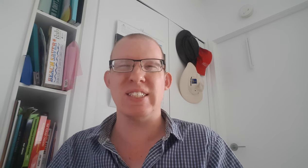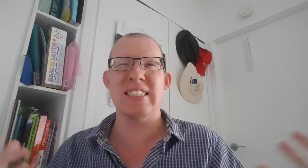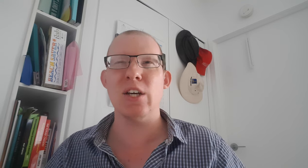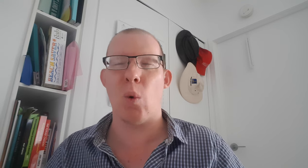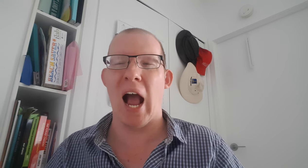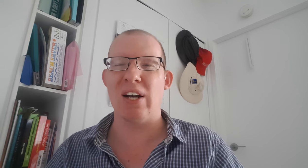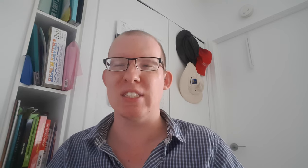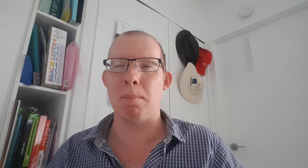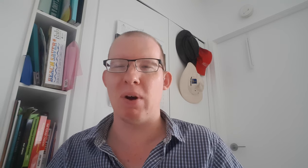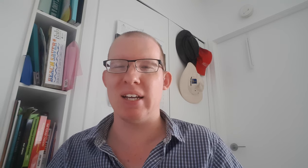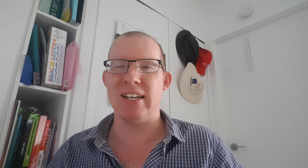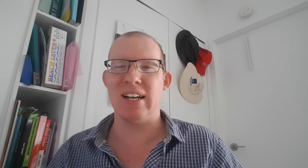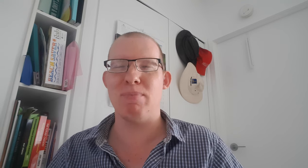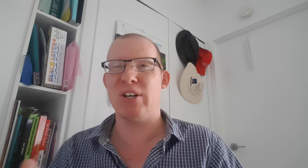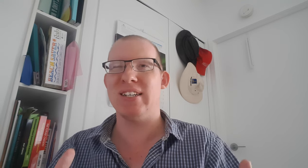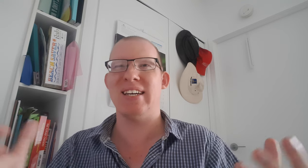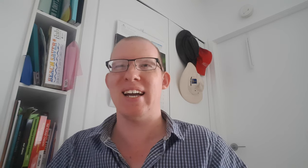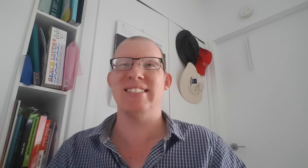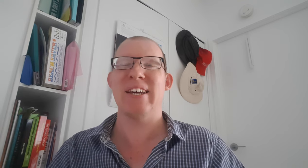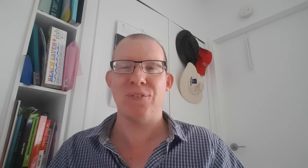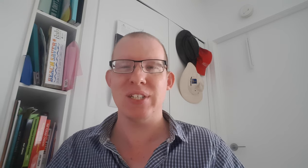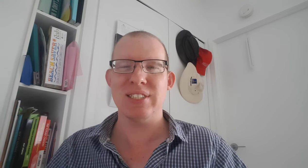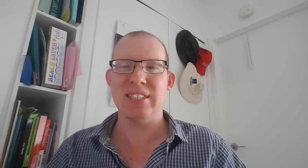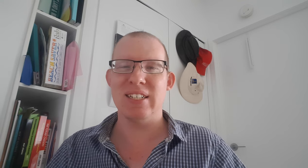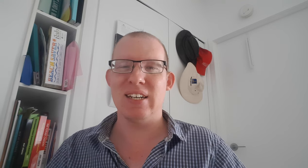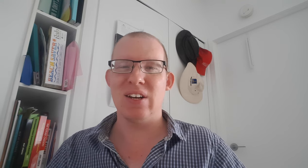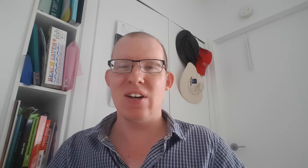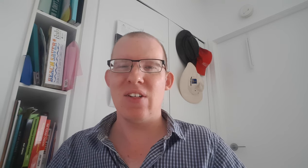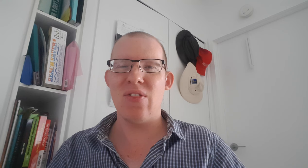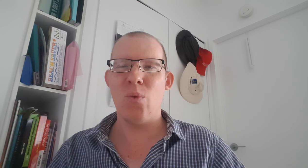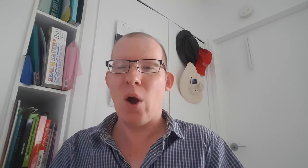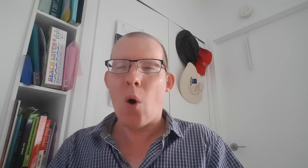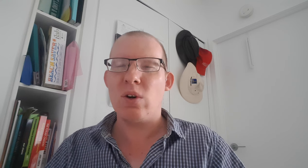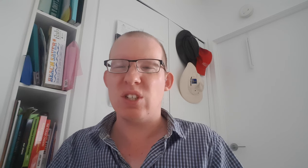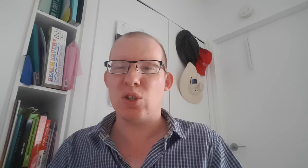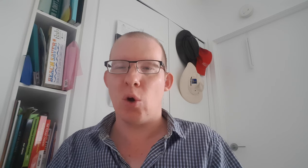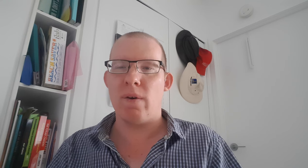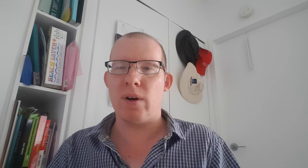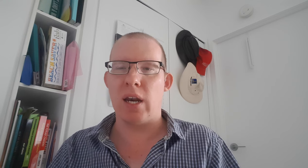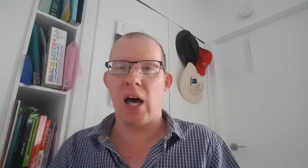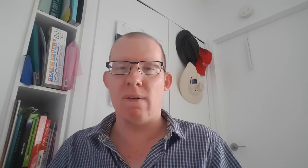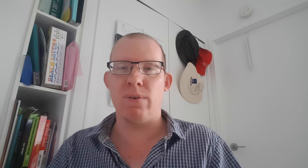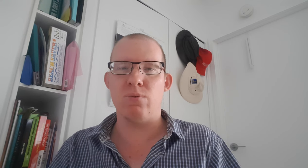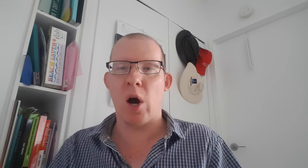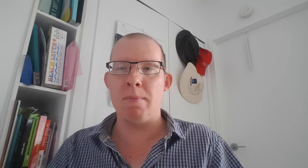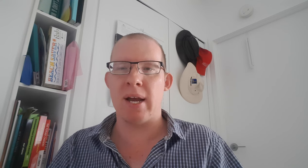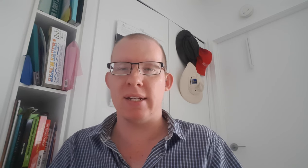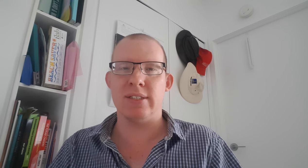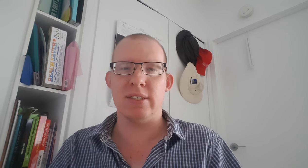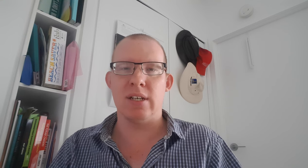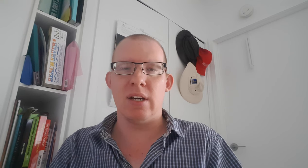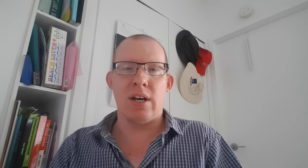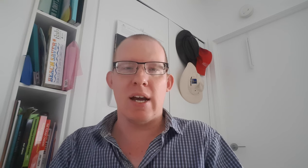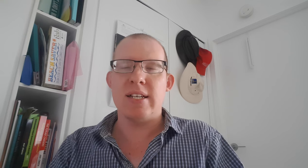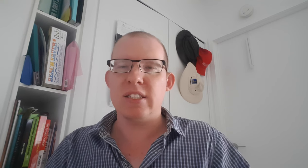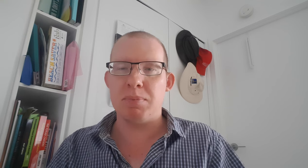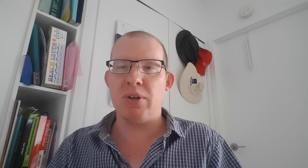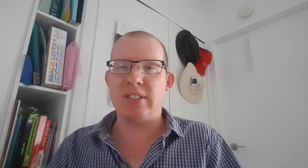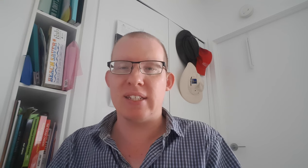single out somebody because they are different. We all deserve love, romance and experience them